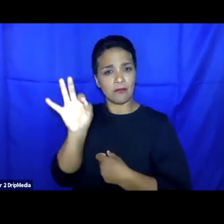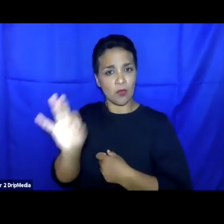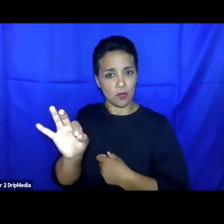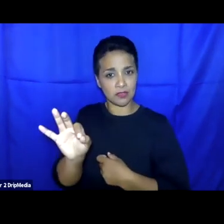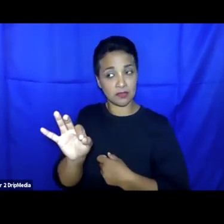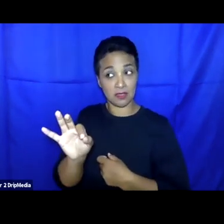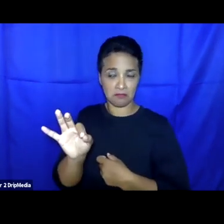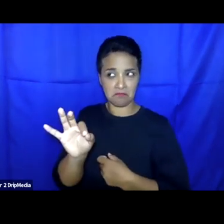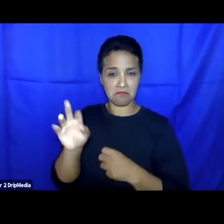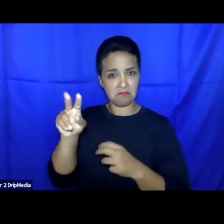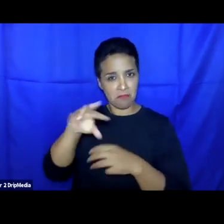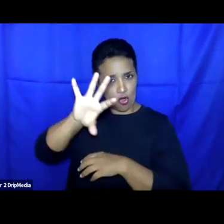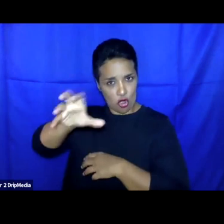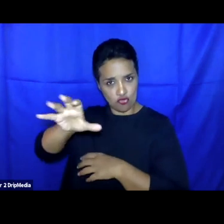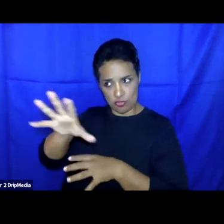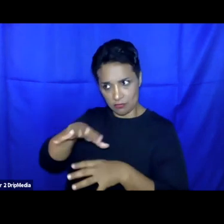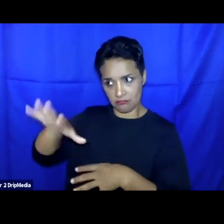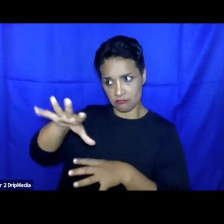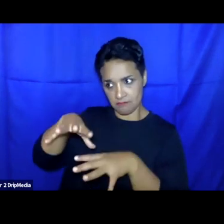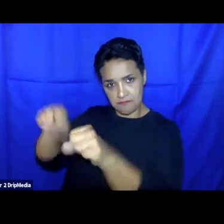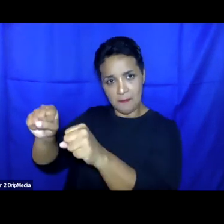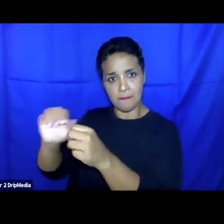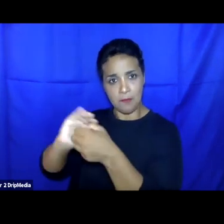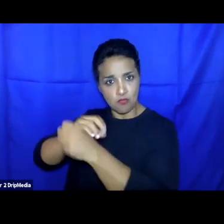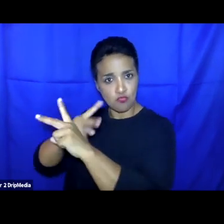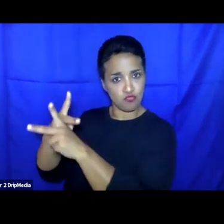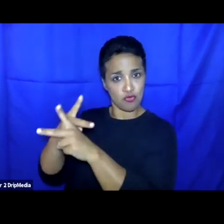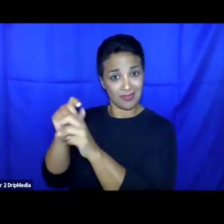And in Tunisia, there is the complete lack of a national asylum system.